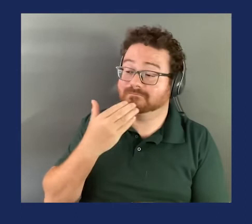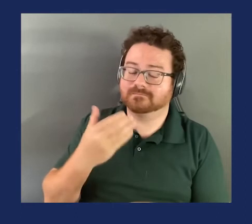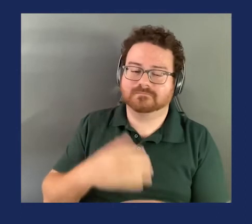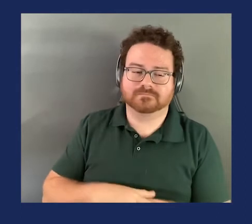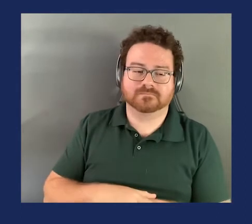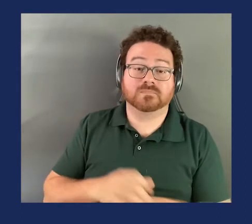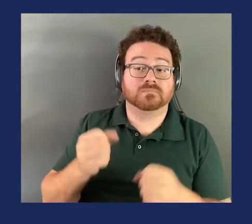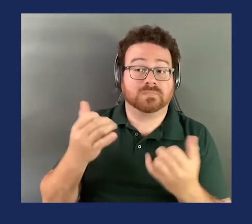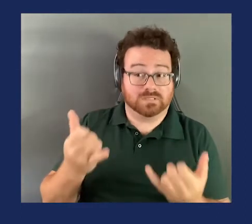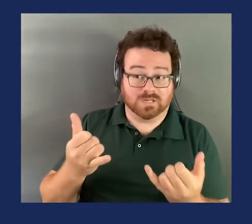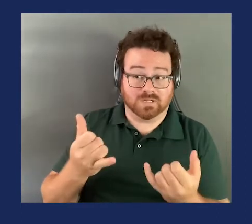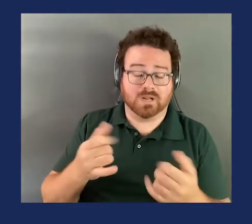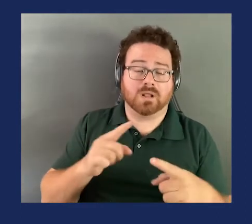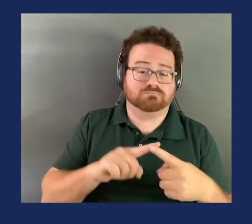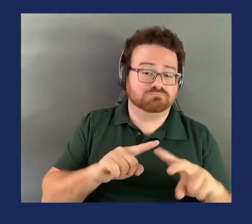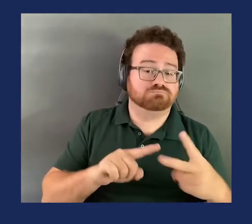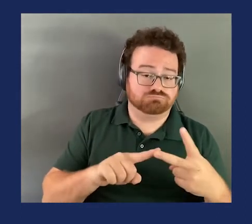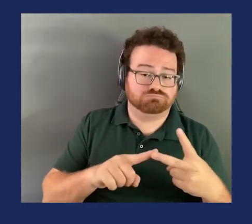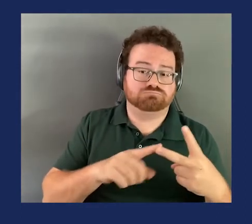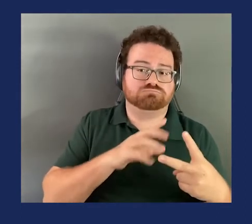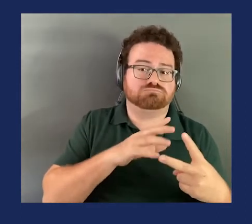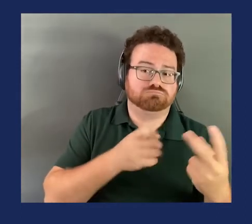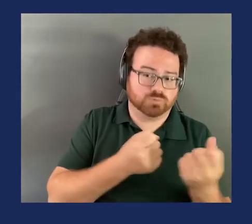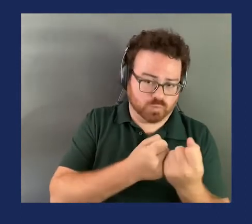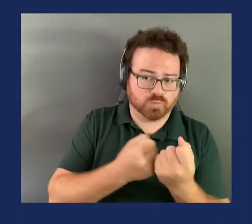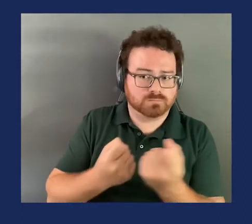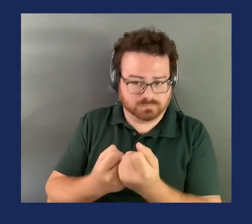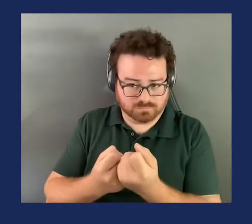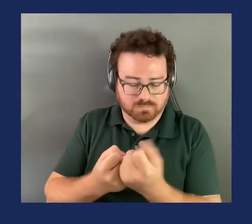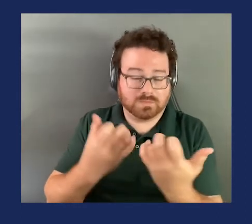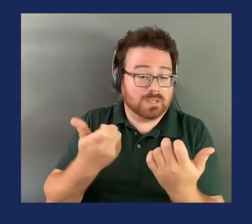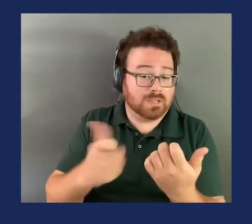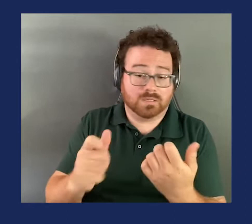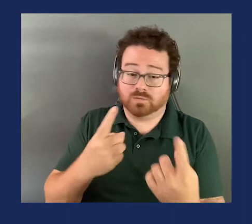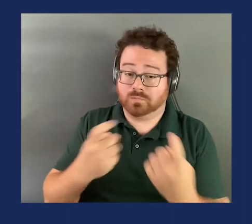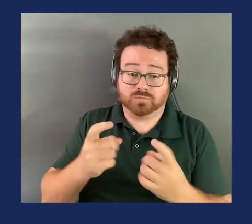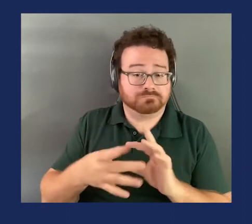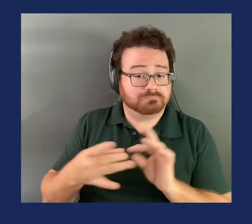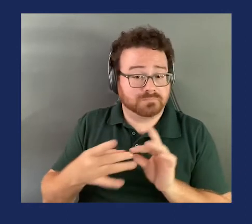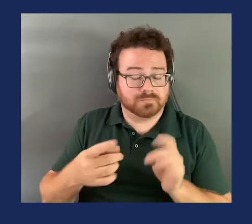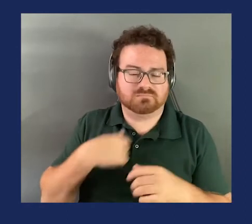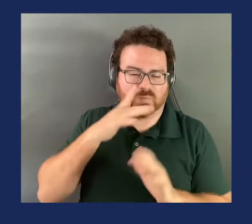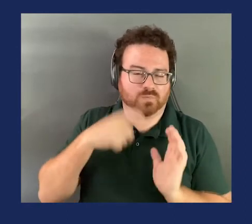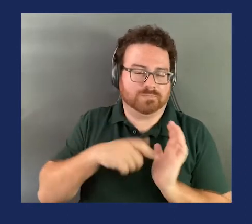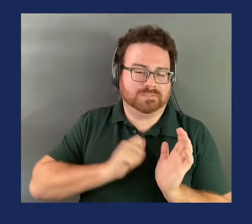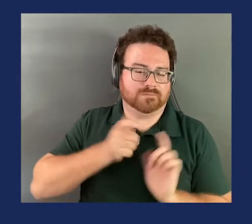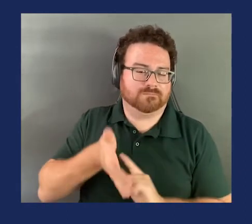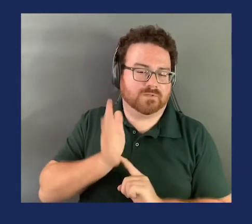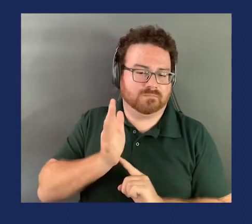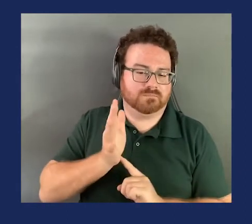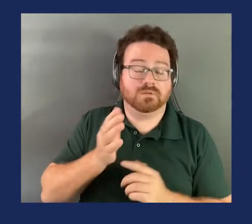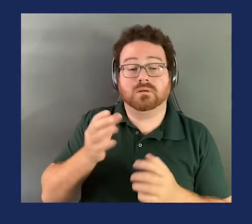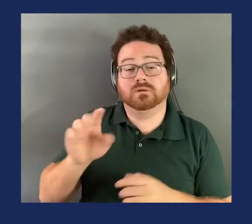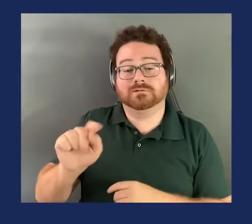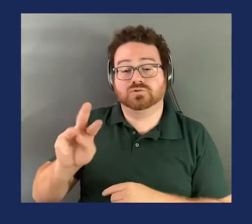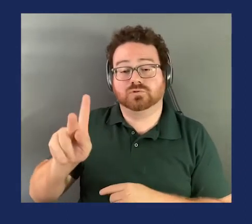Hearing a second, we move to questions or comments. I will recognize myself for five minutes. Commissioner Trumka, thank you again for raising this.